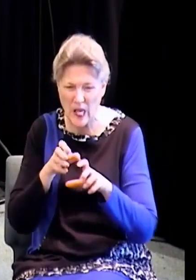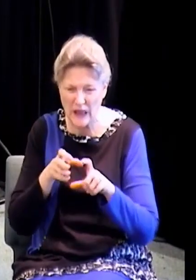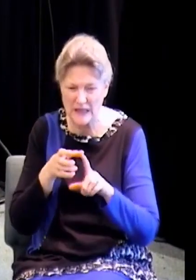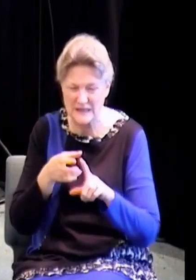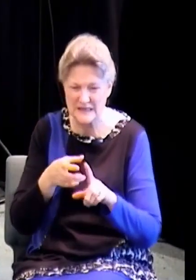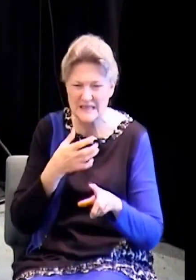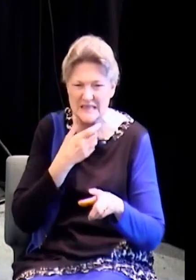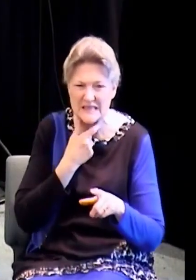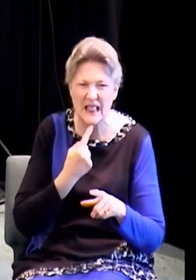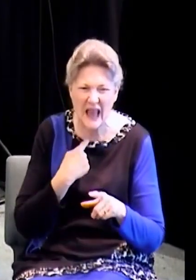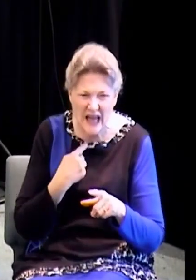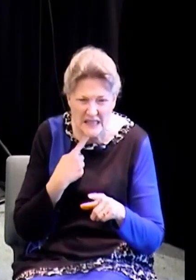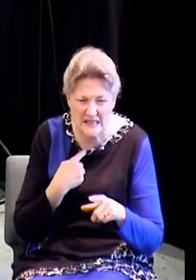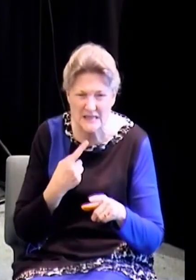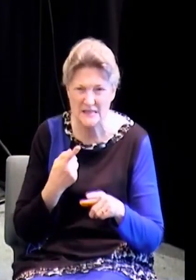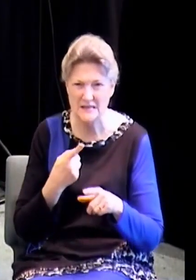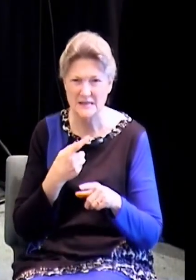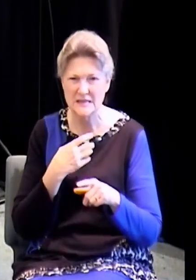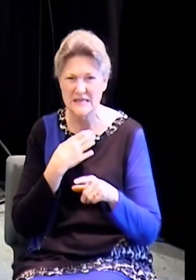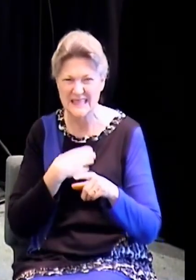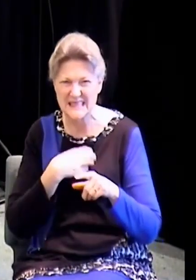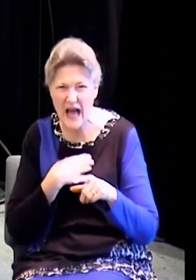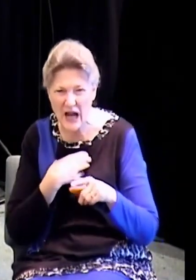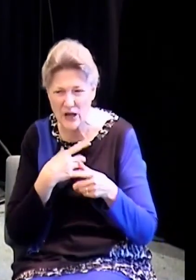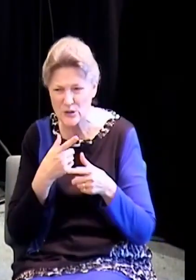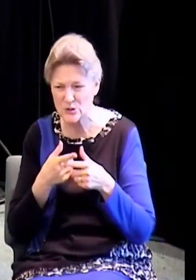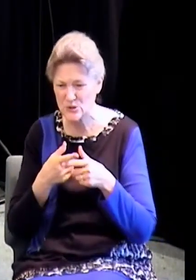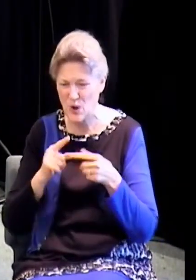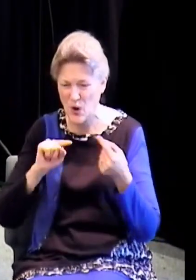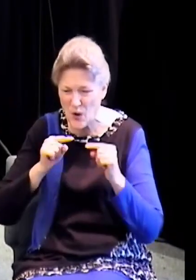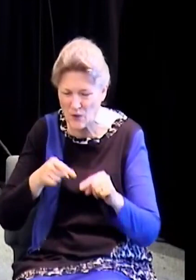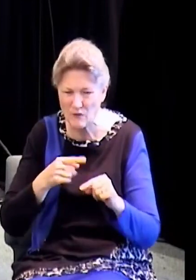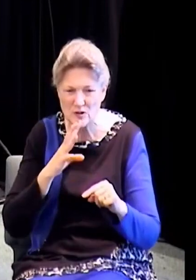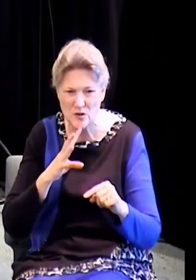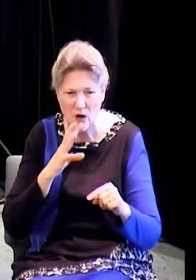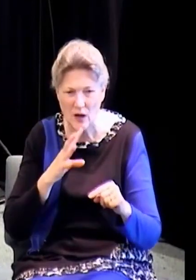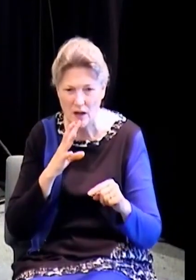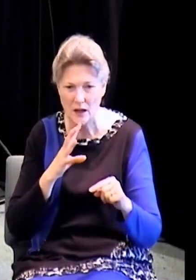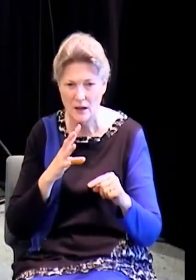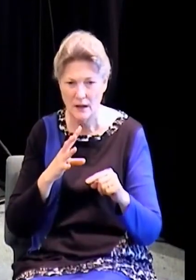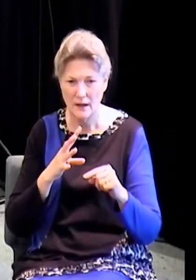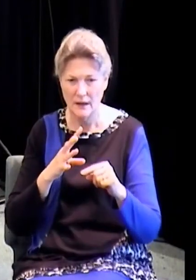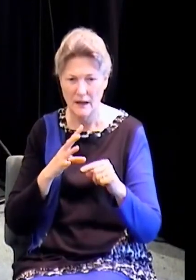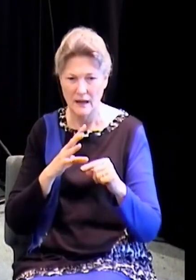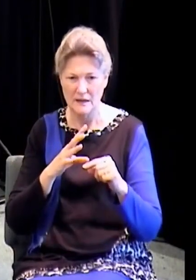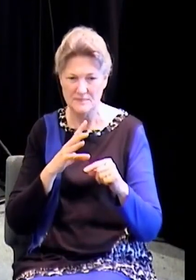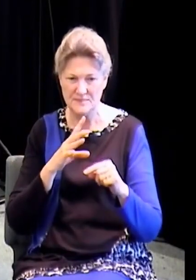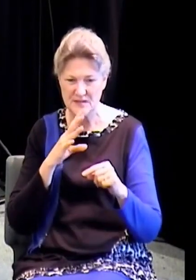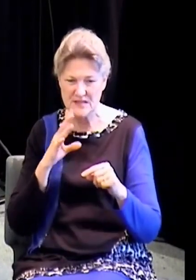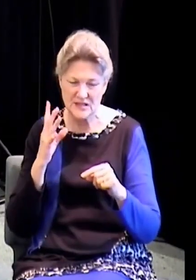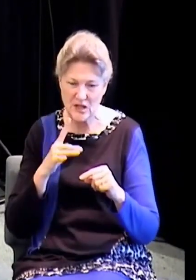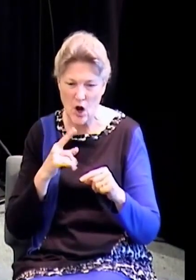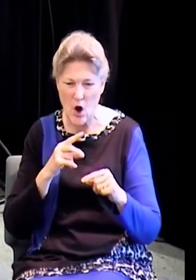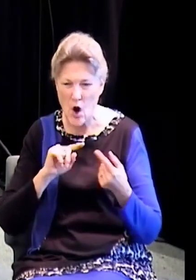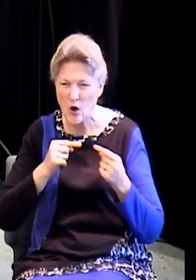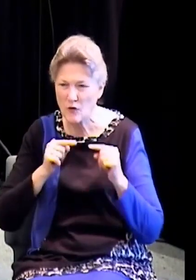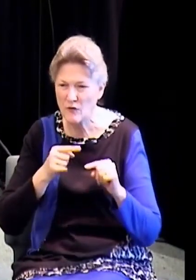Come on. Hurtful speech. He's saying inside the heart comes hurtful speech, pride,